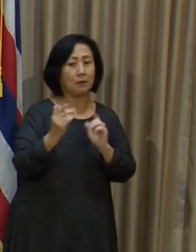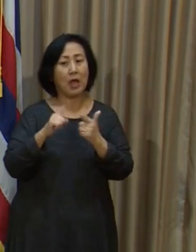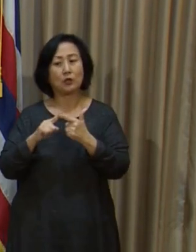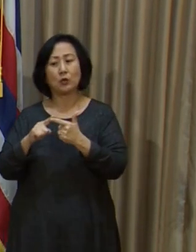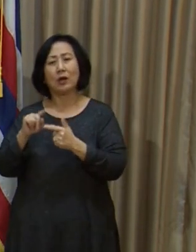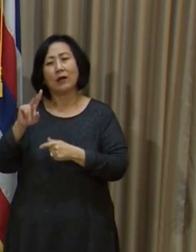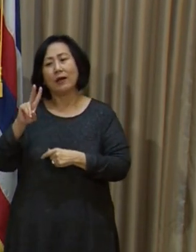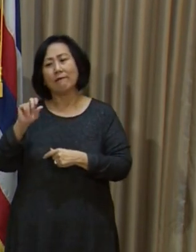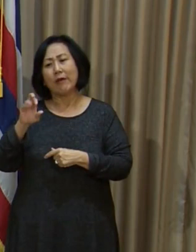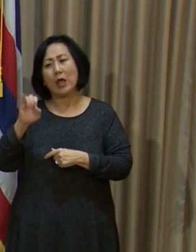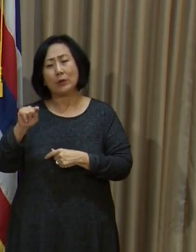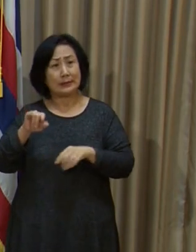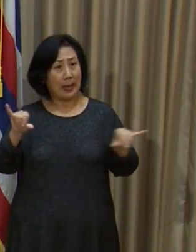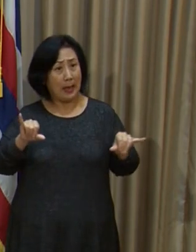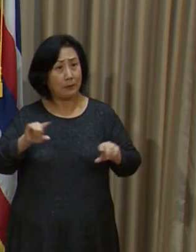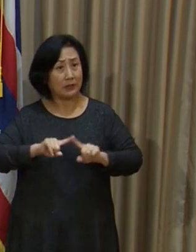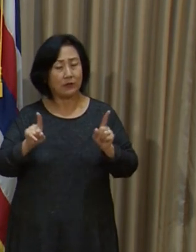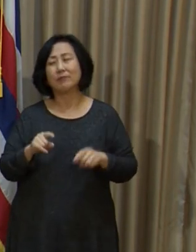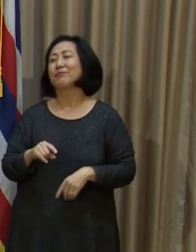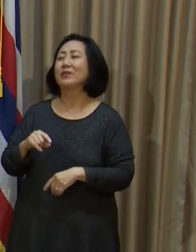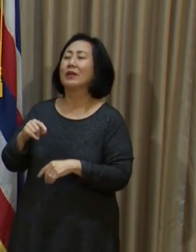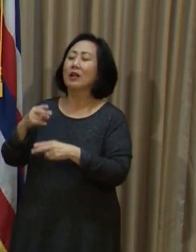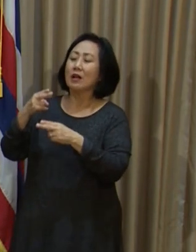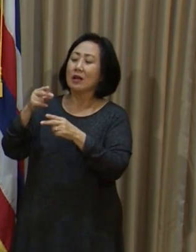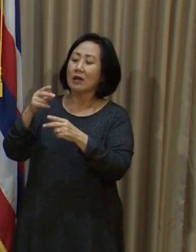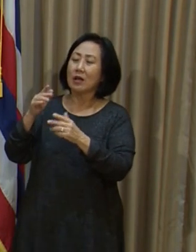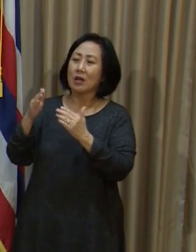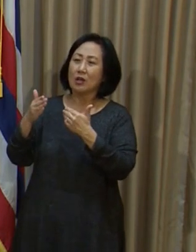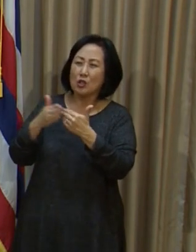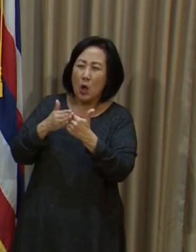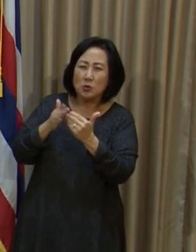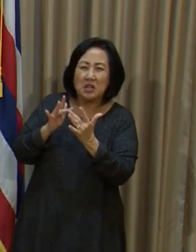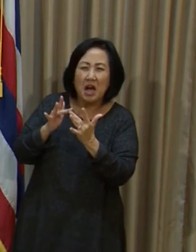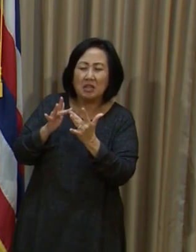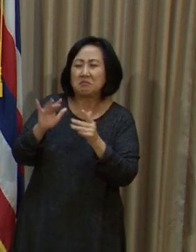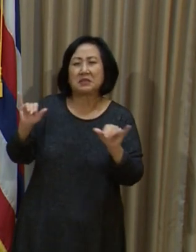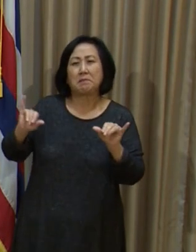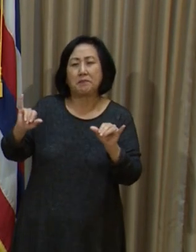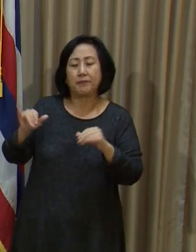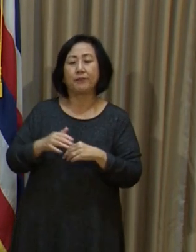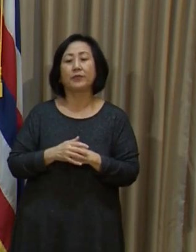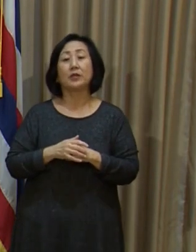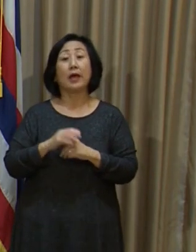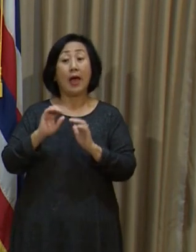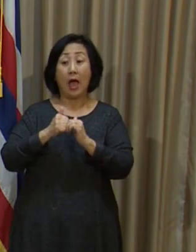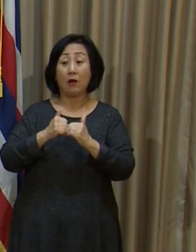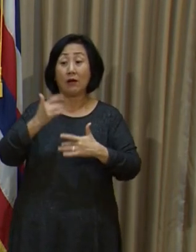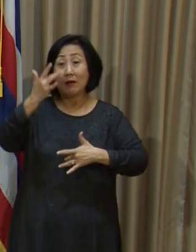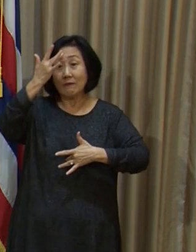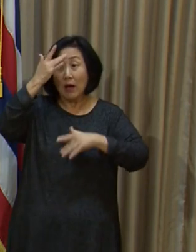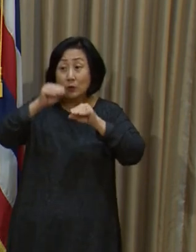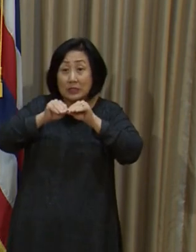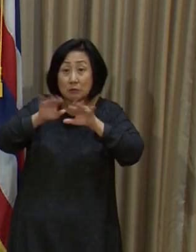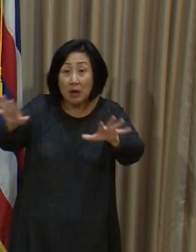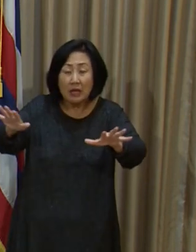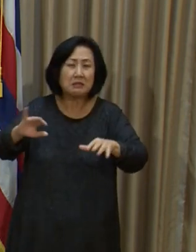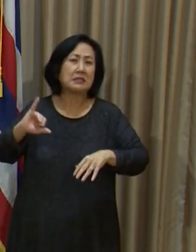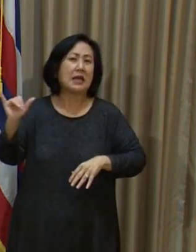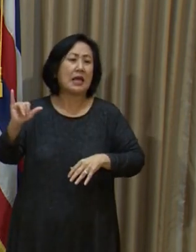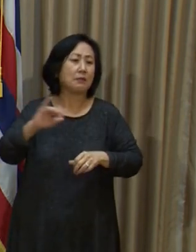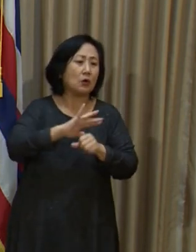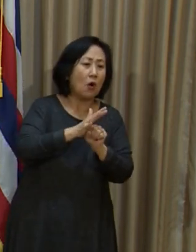The definition of close contacts doesn't change for a variant case. The way that the virus transmits is not different.